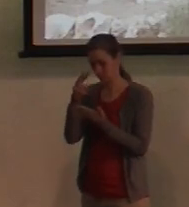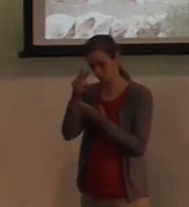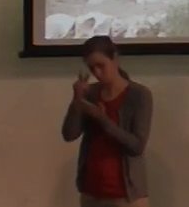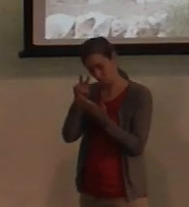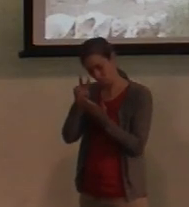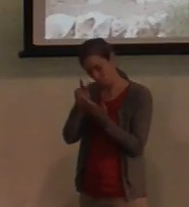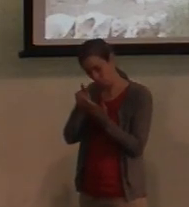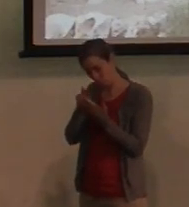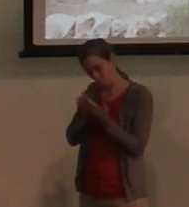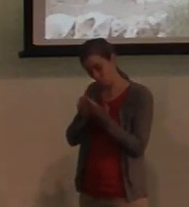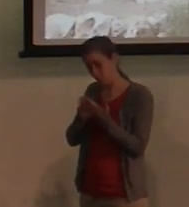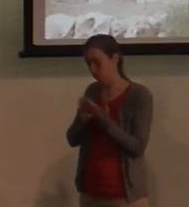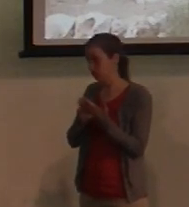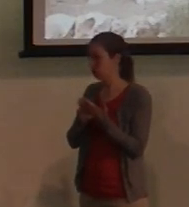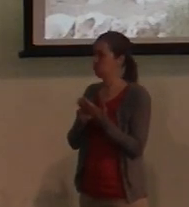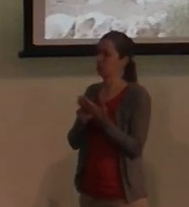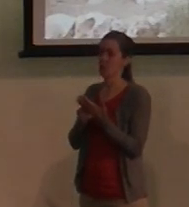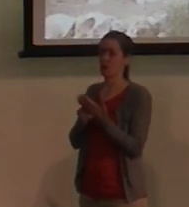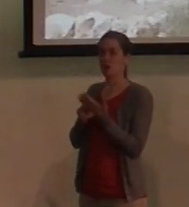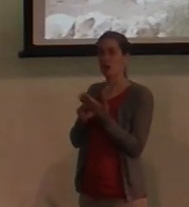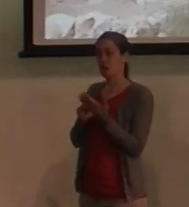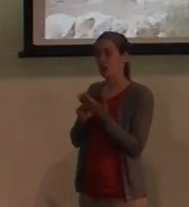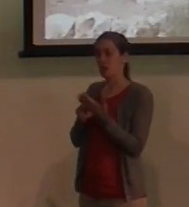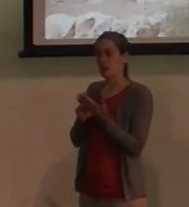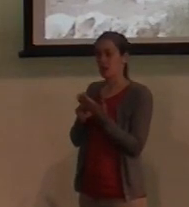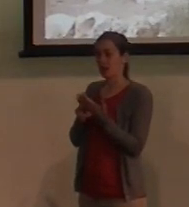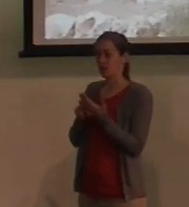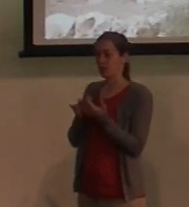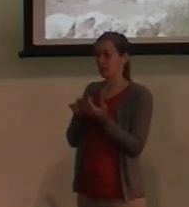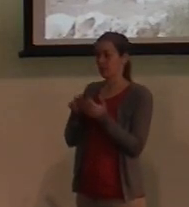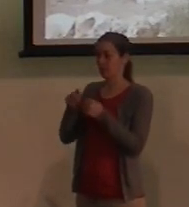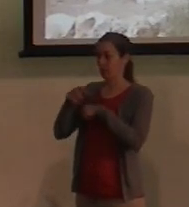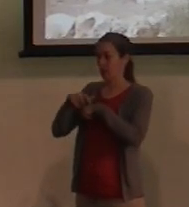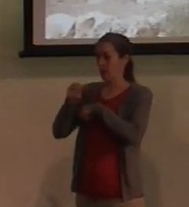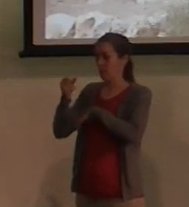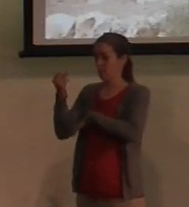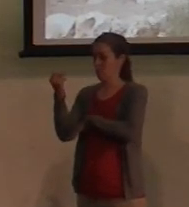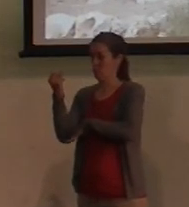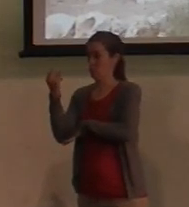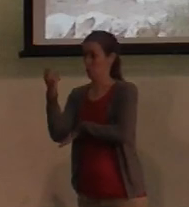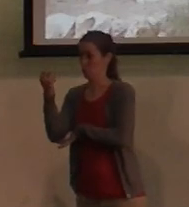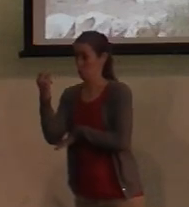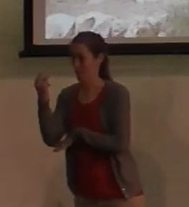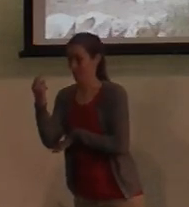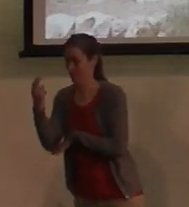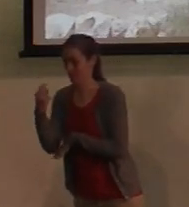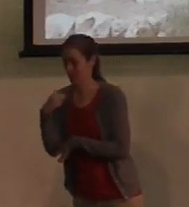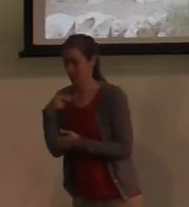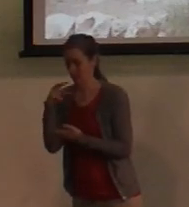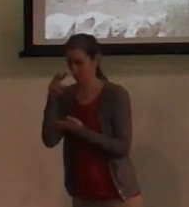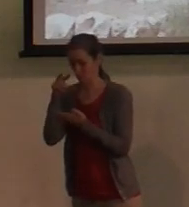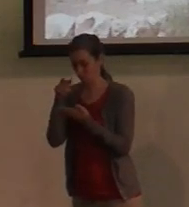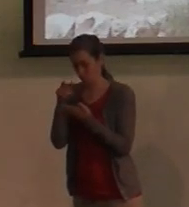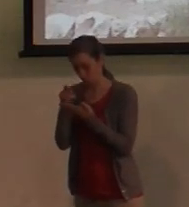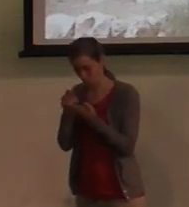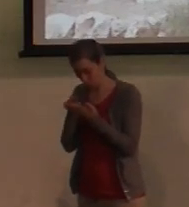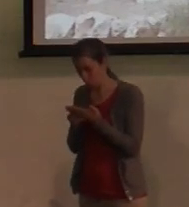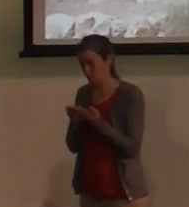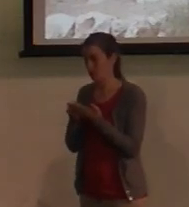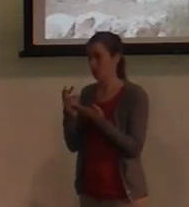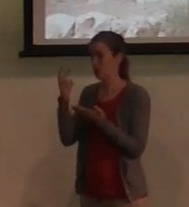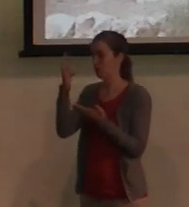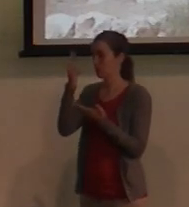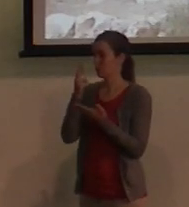And it is, it was 12 o'clock and I'm reading this and you realize